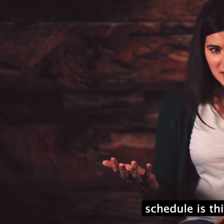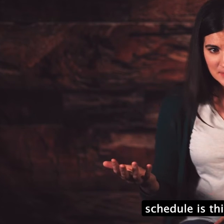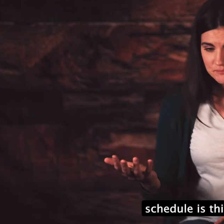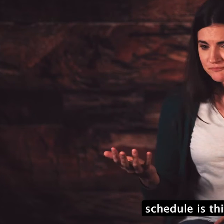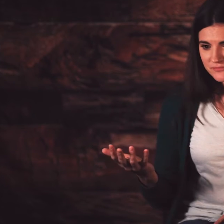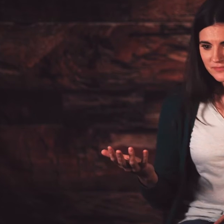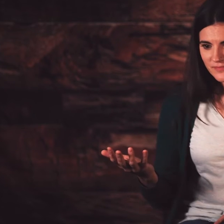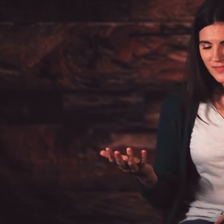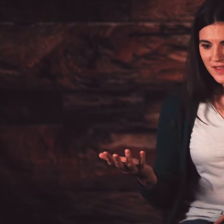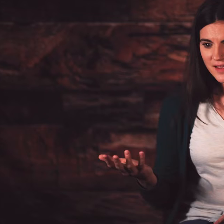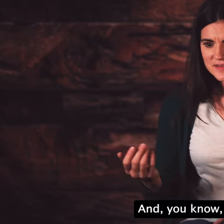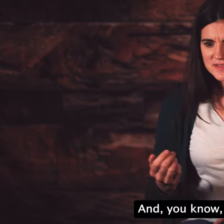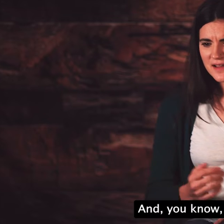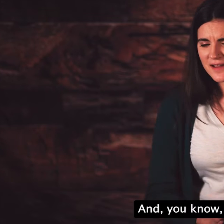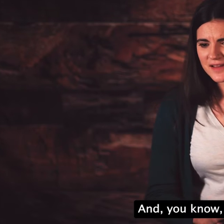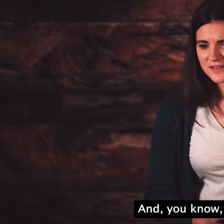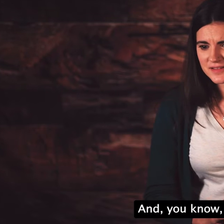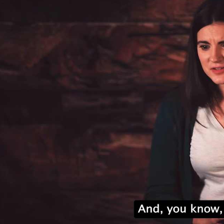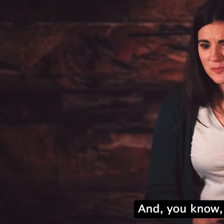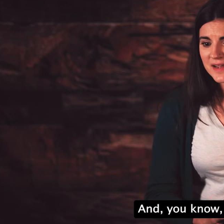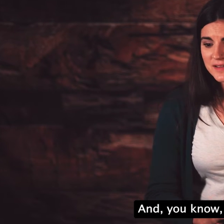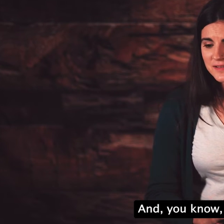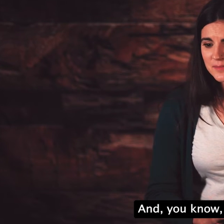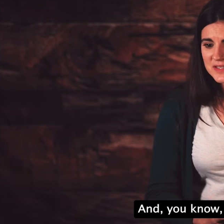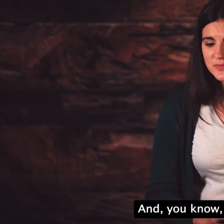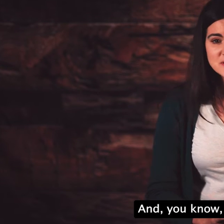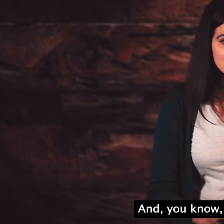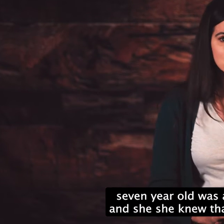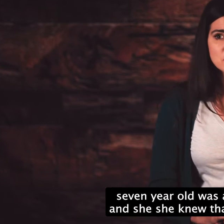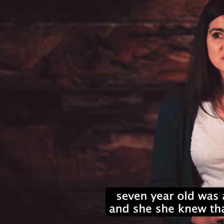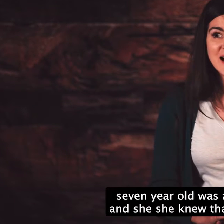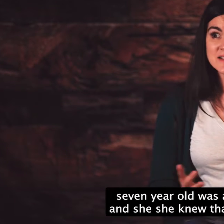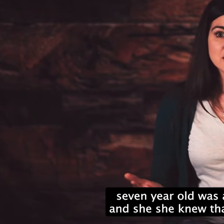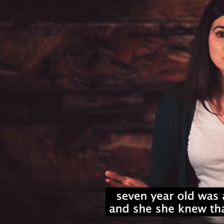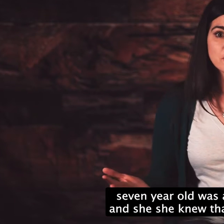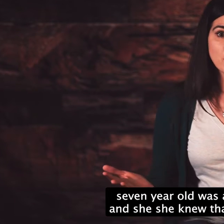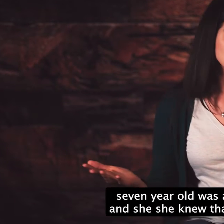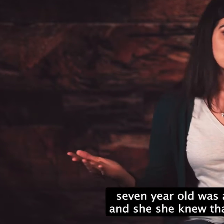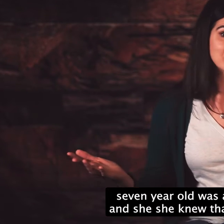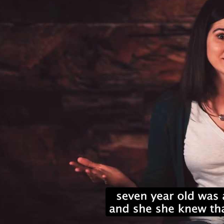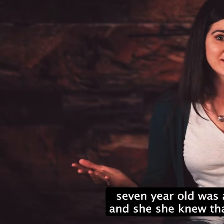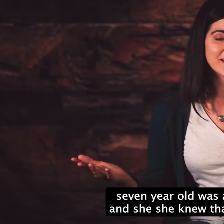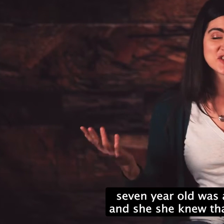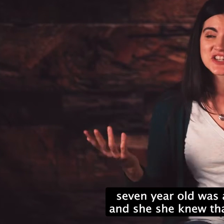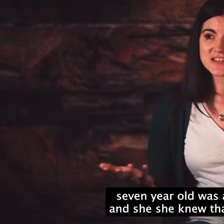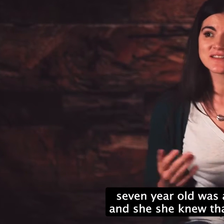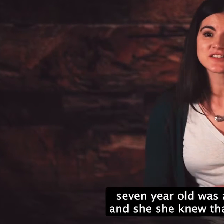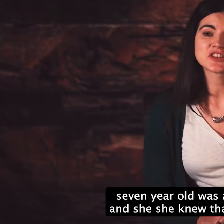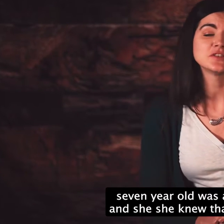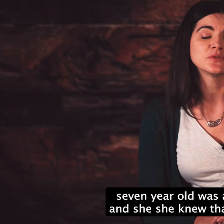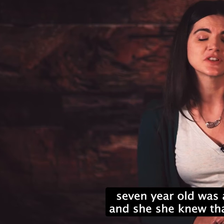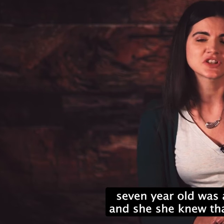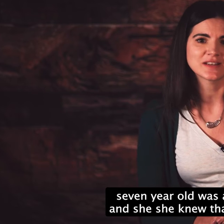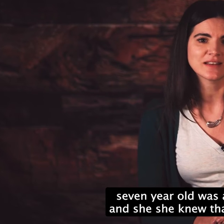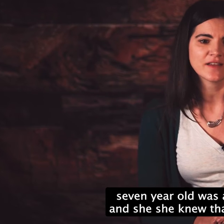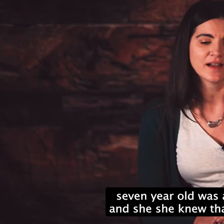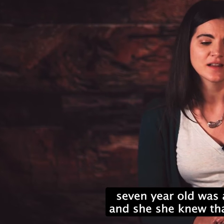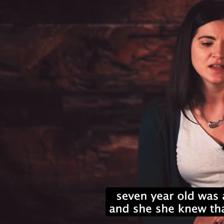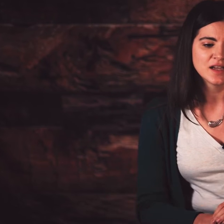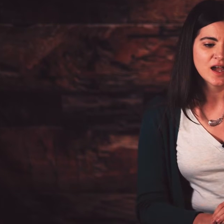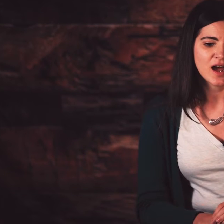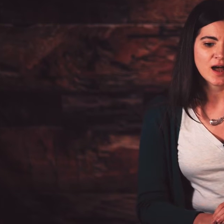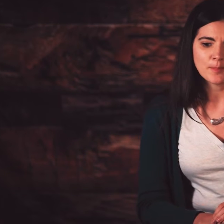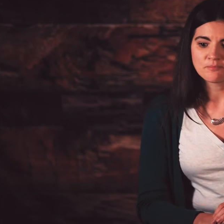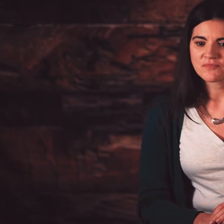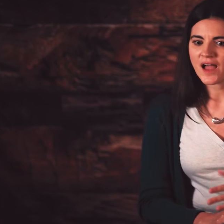this downtime. And you know, my, my sweet seven year old was asking for margin and she, she knew that she needed